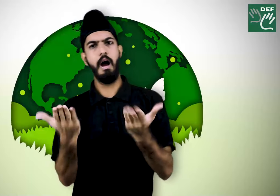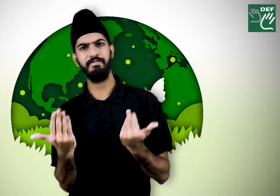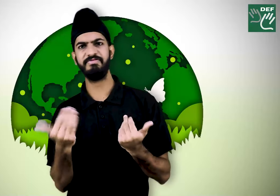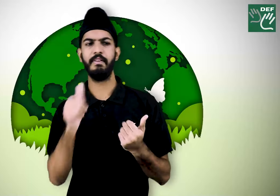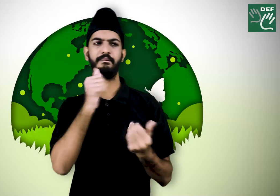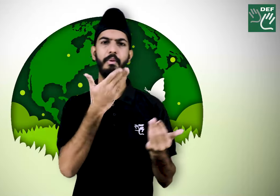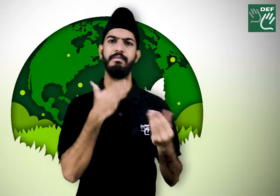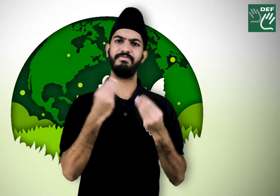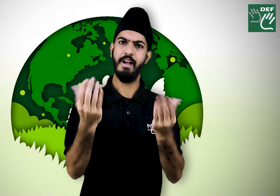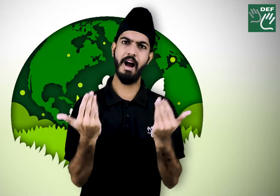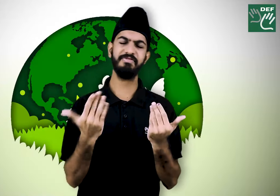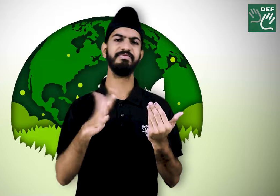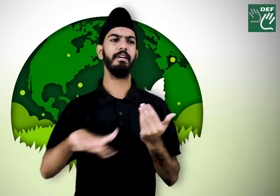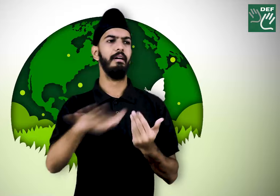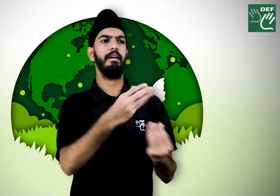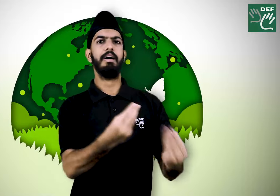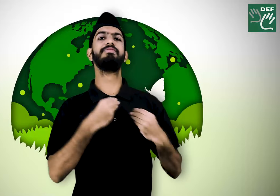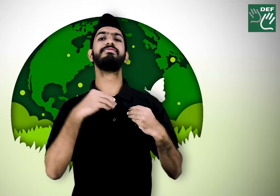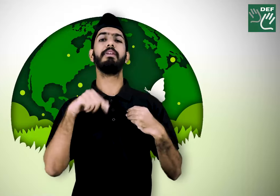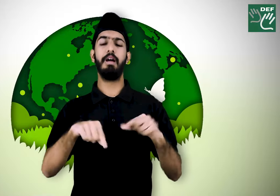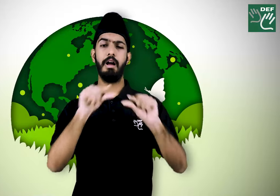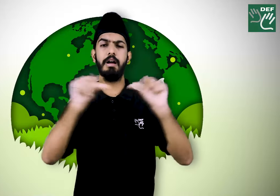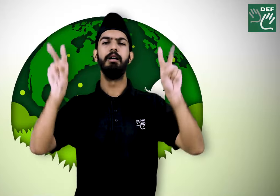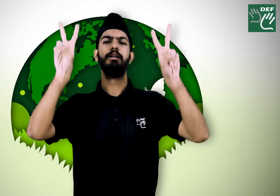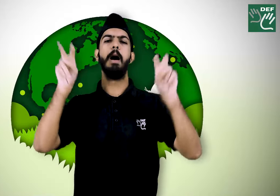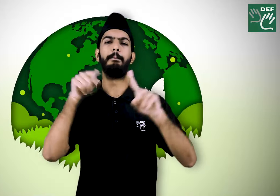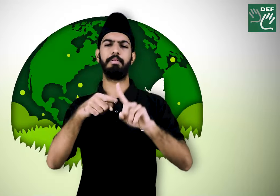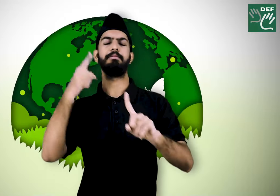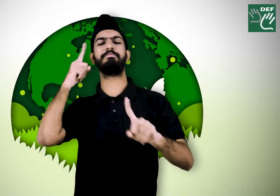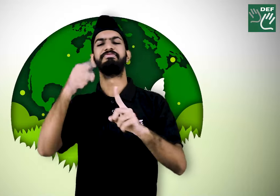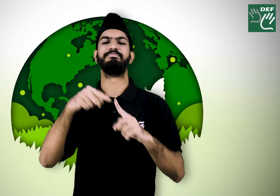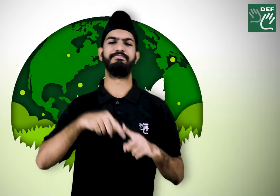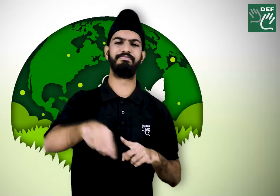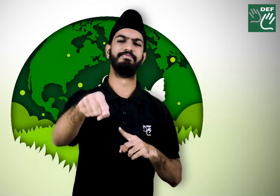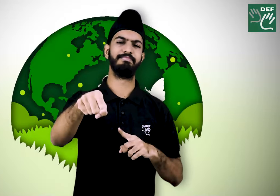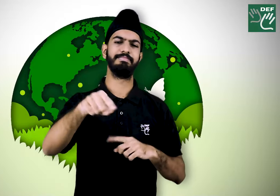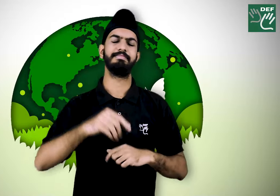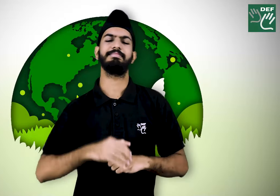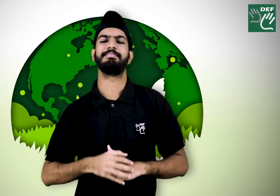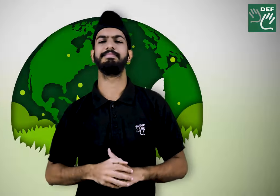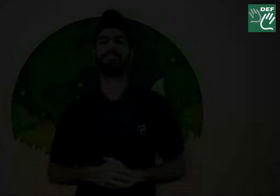This is a little insight of our 2024 theme. theme. into It's a little insight, right? And the urgency of now It's How